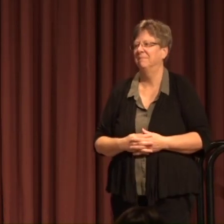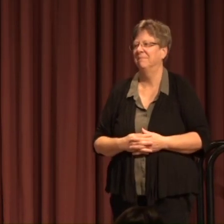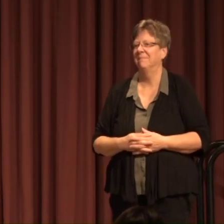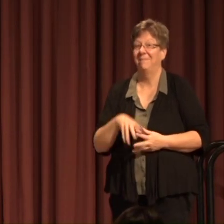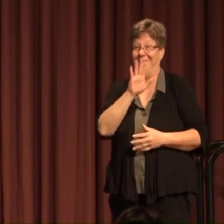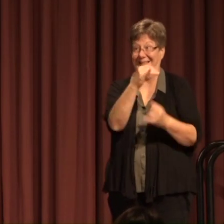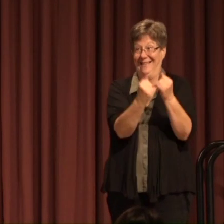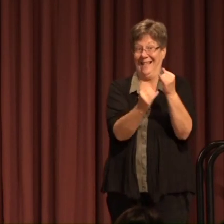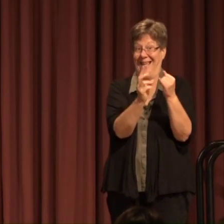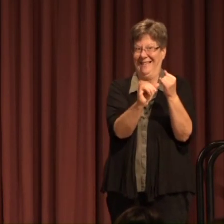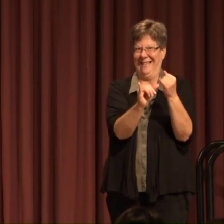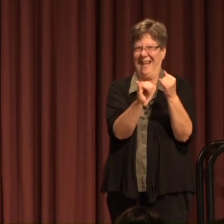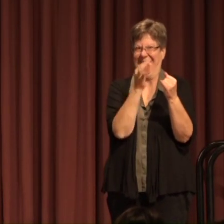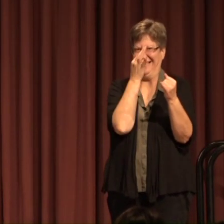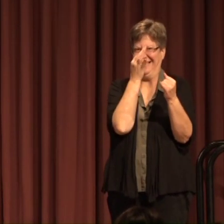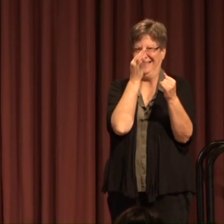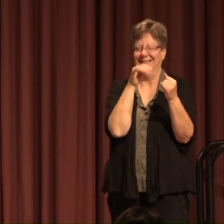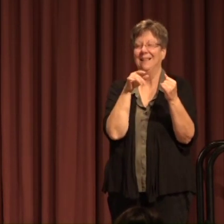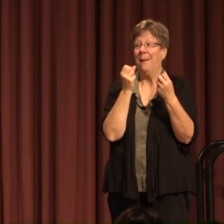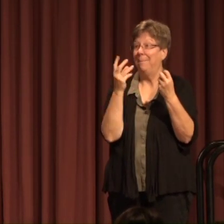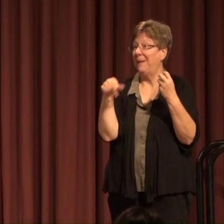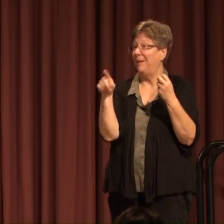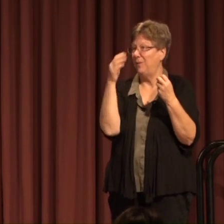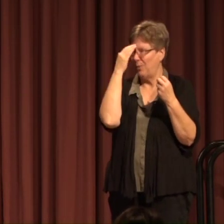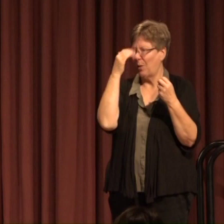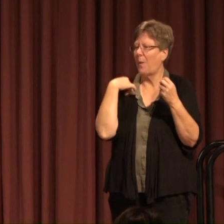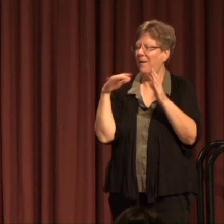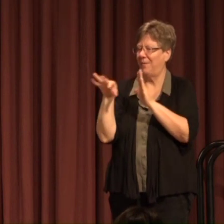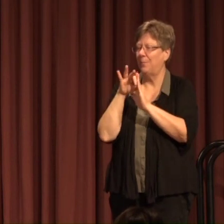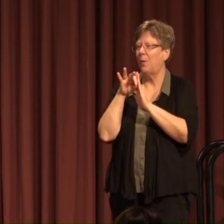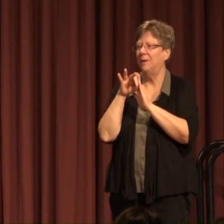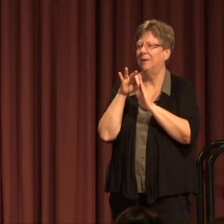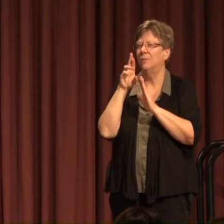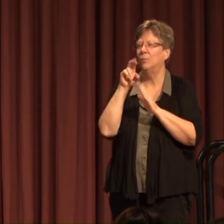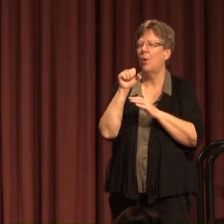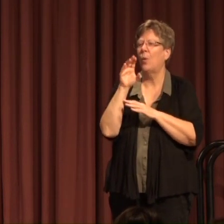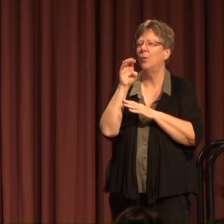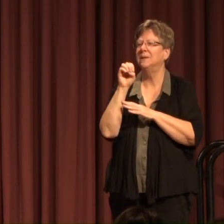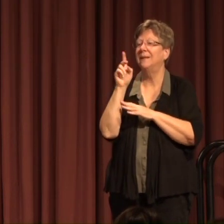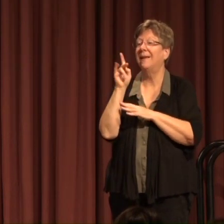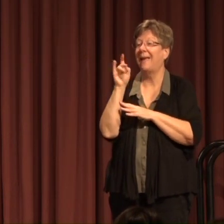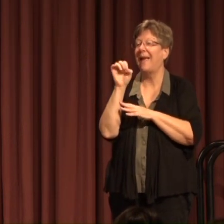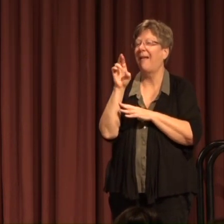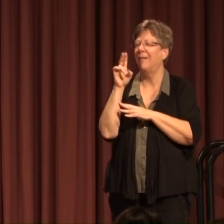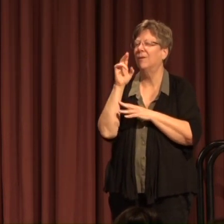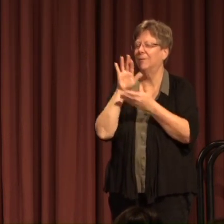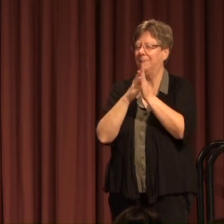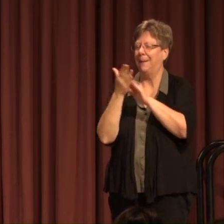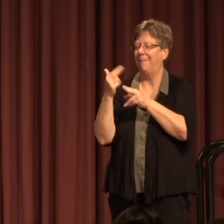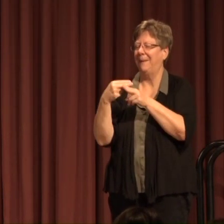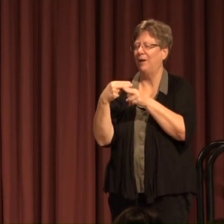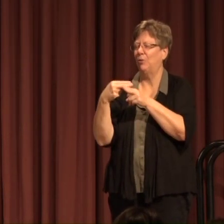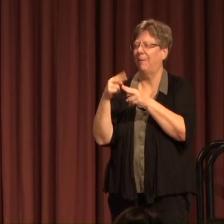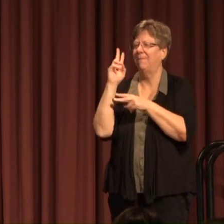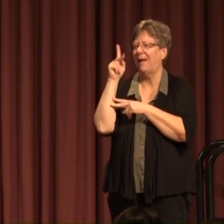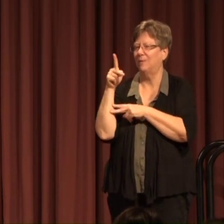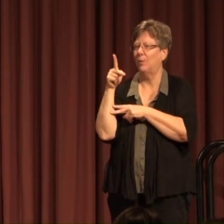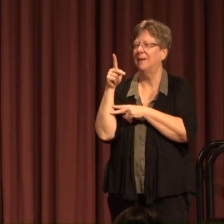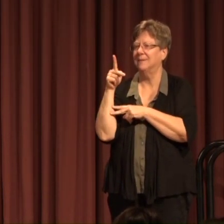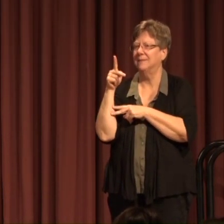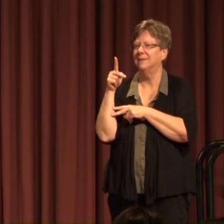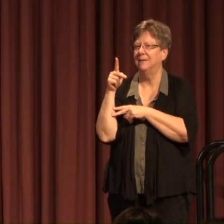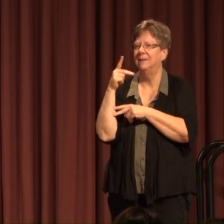His last day is coming right up And many of you know that I have appointed Rosie Keller To be the interim vice president